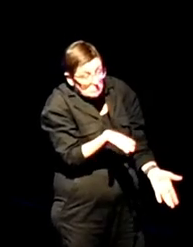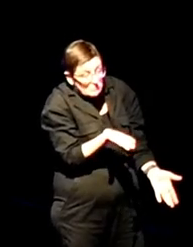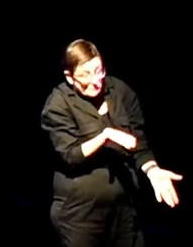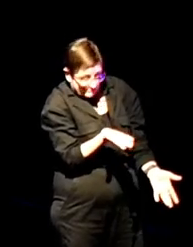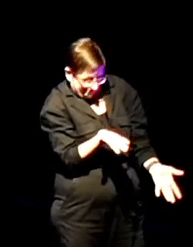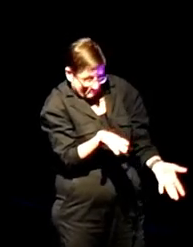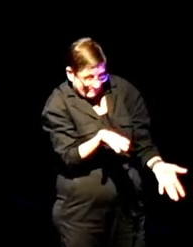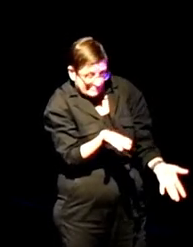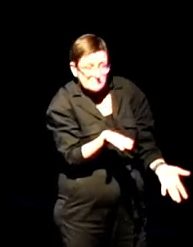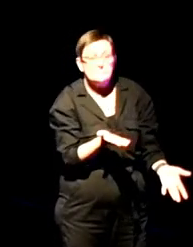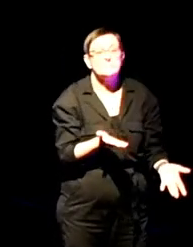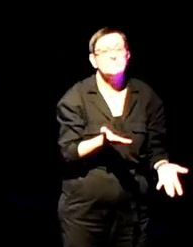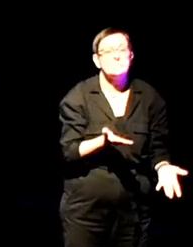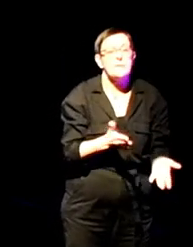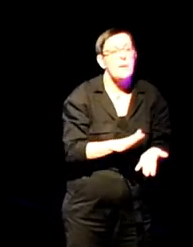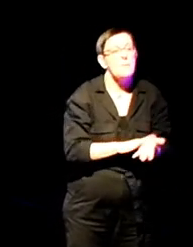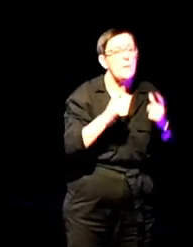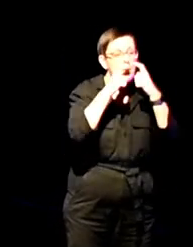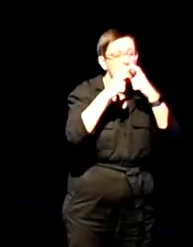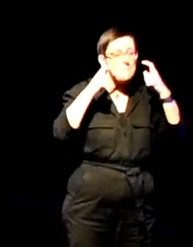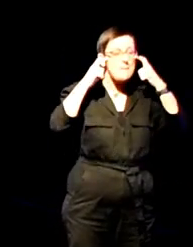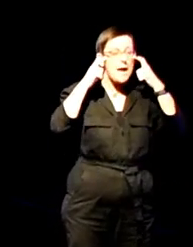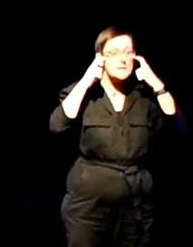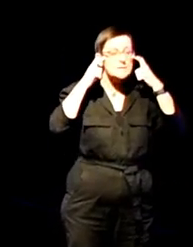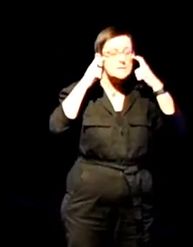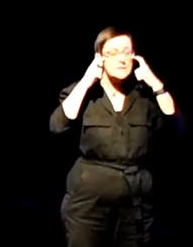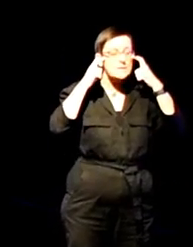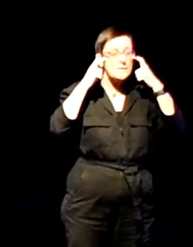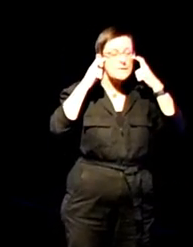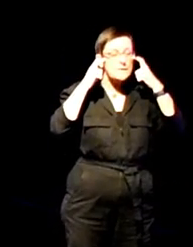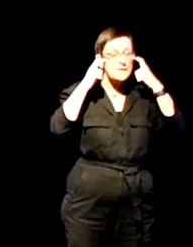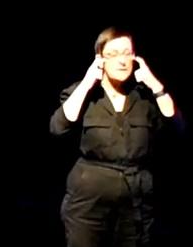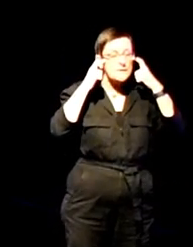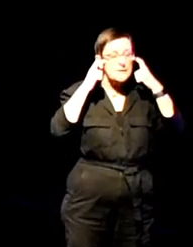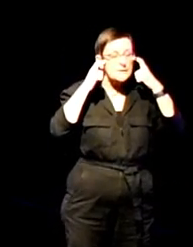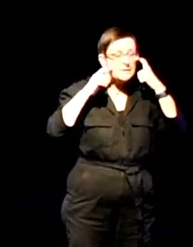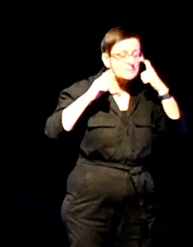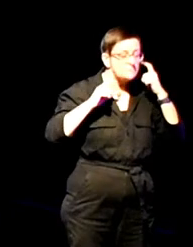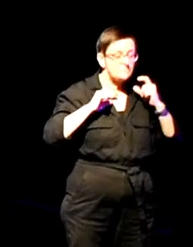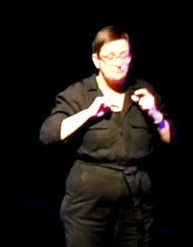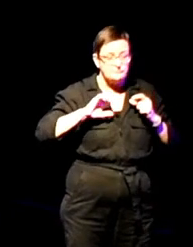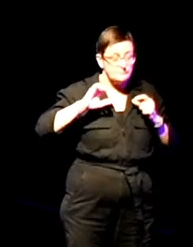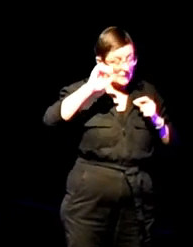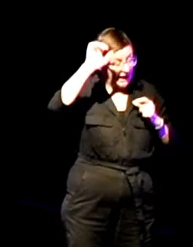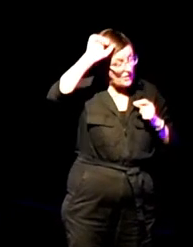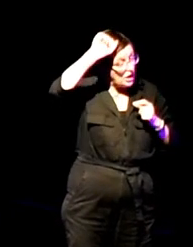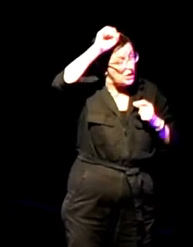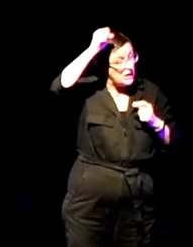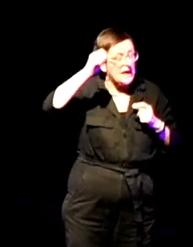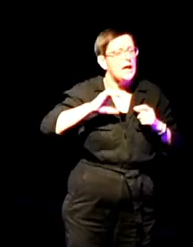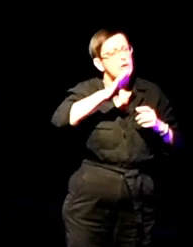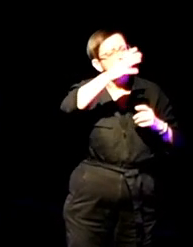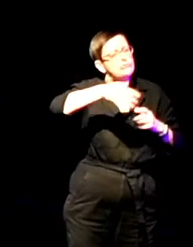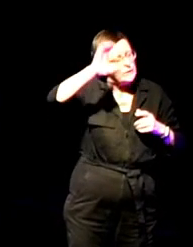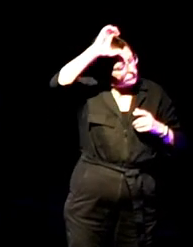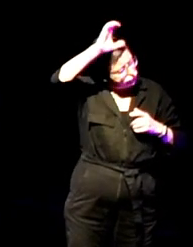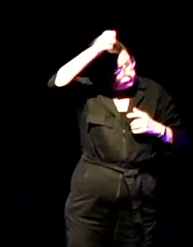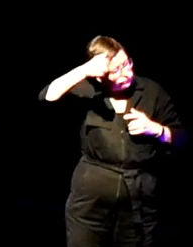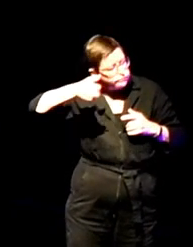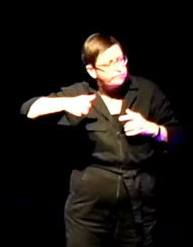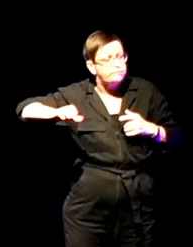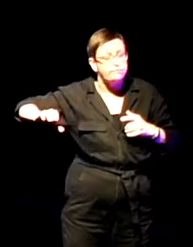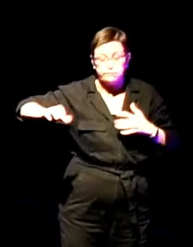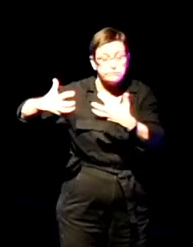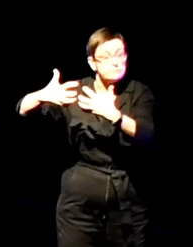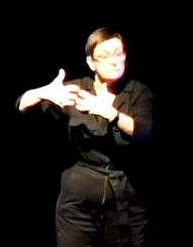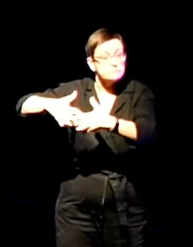Blue mask on my face. Elephant trunk emerging from the top of my head. A